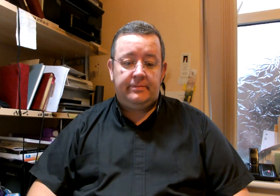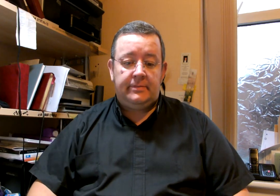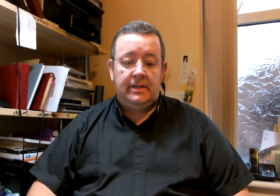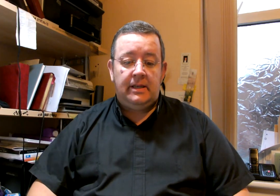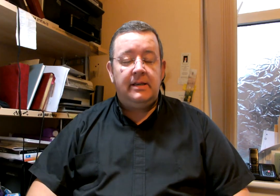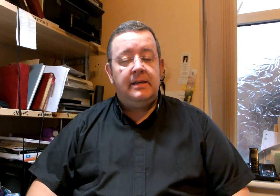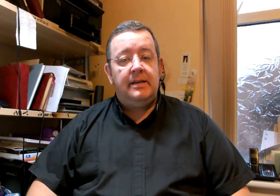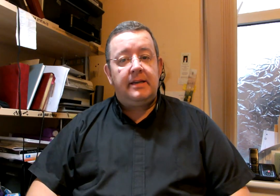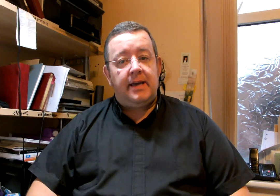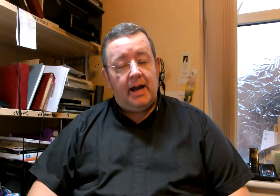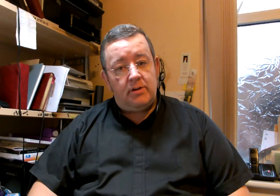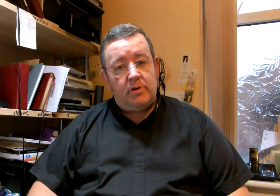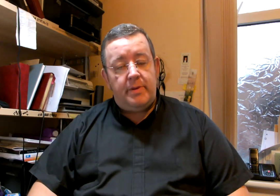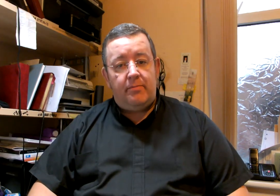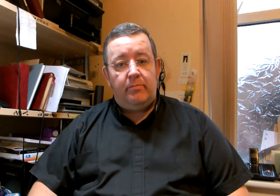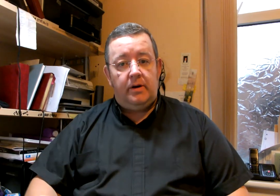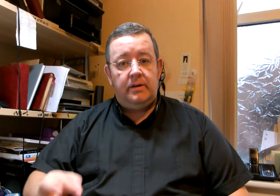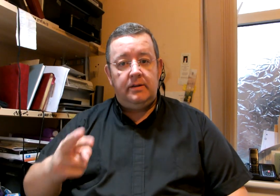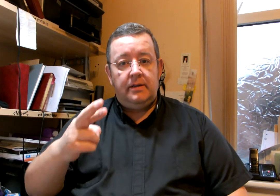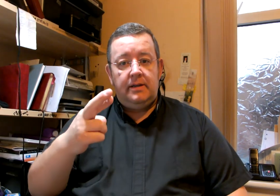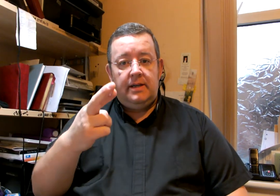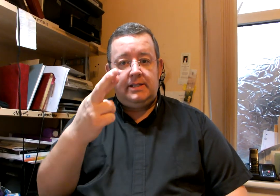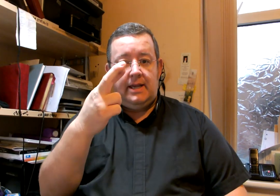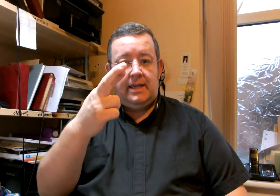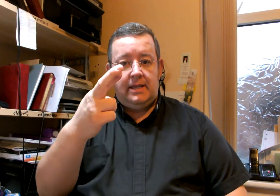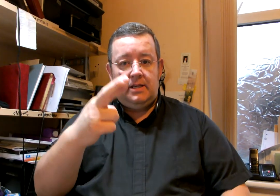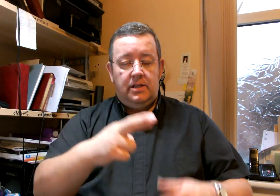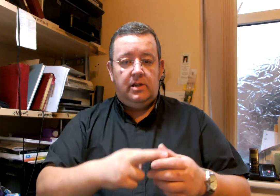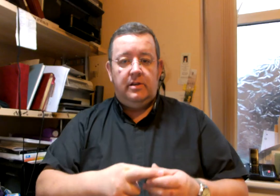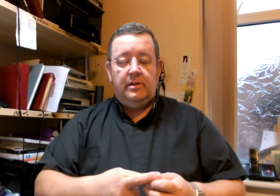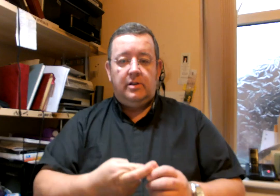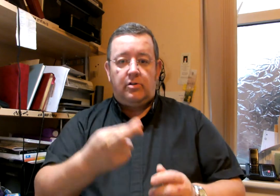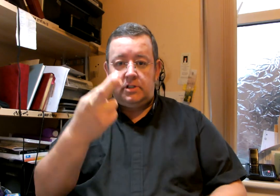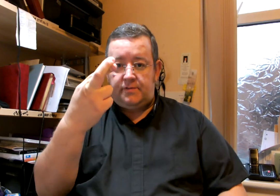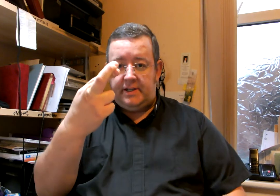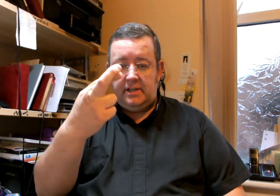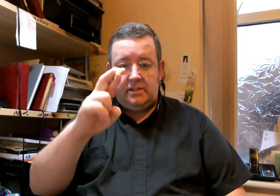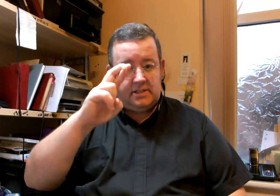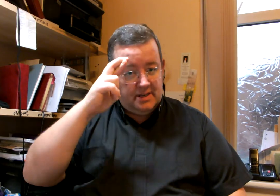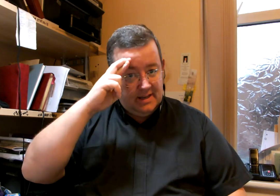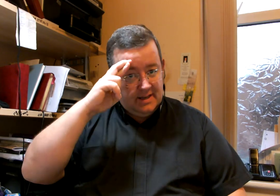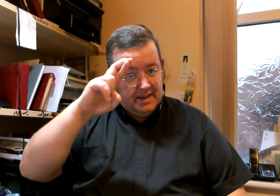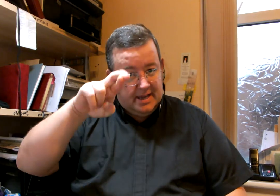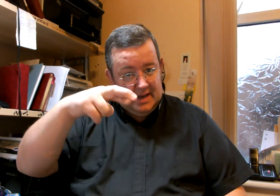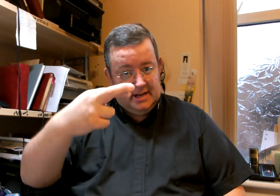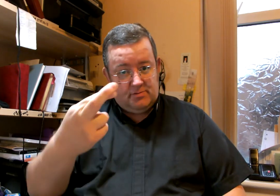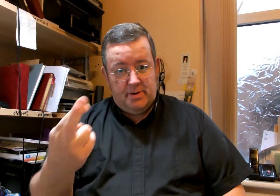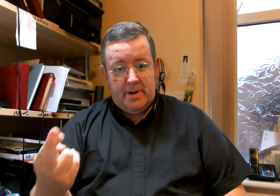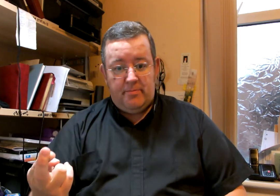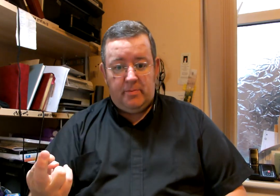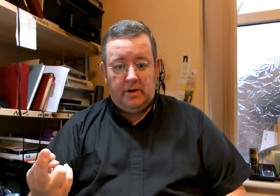can't remember is like crossed fingers can't remember remember